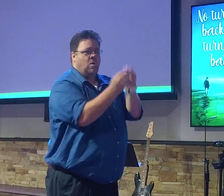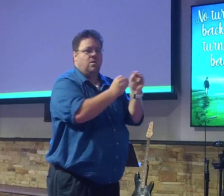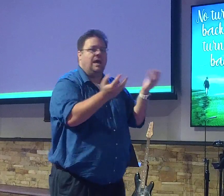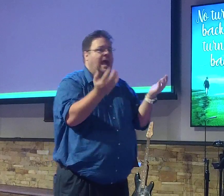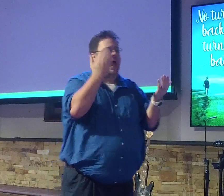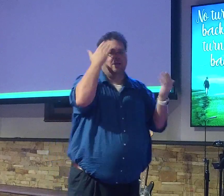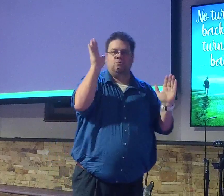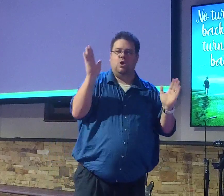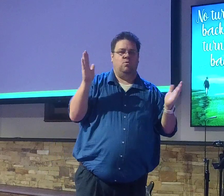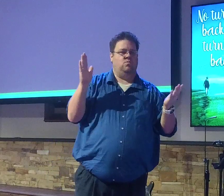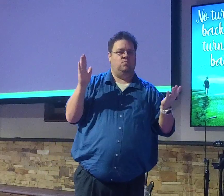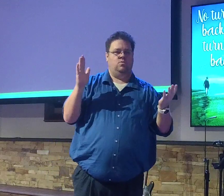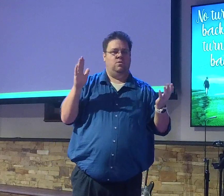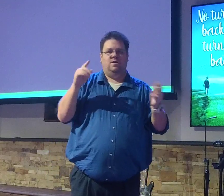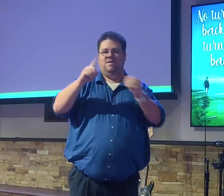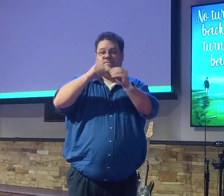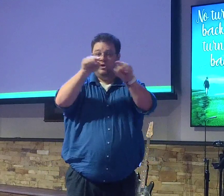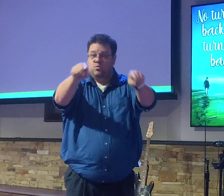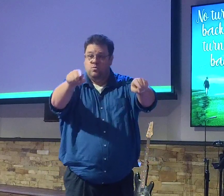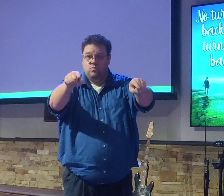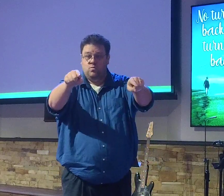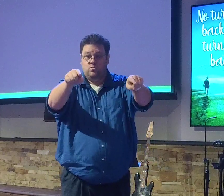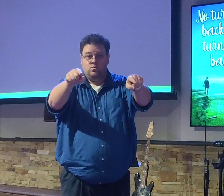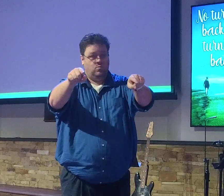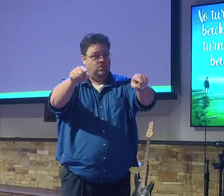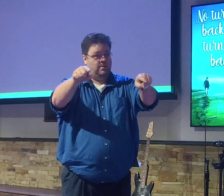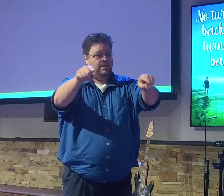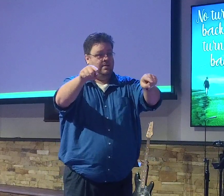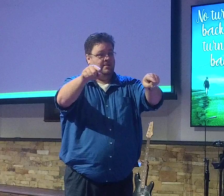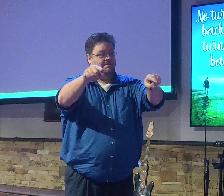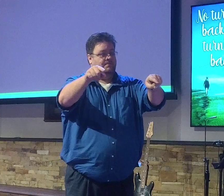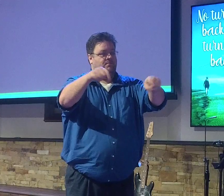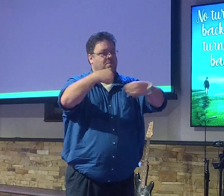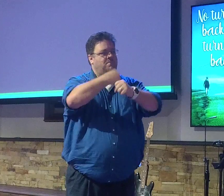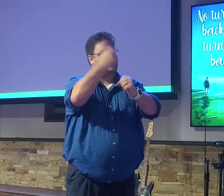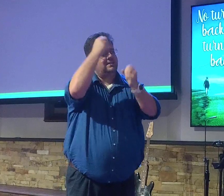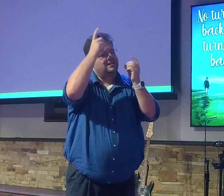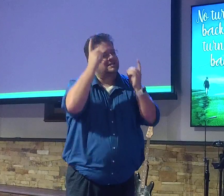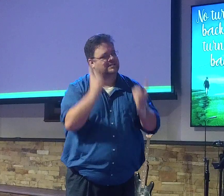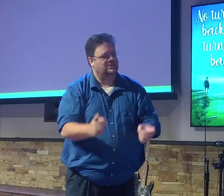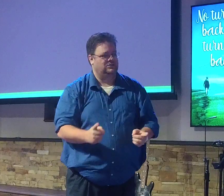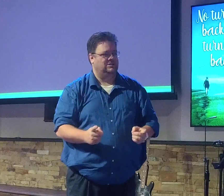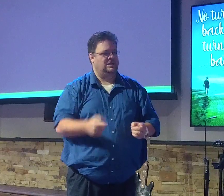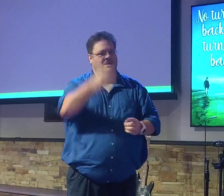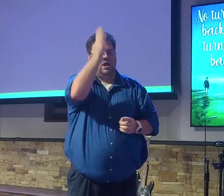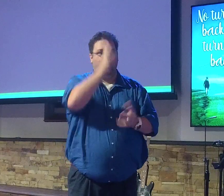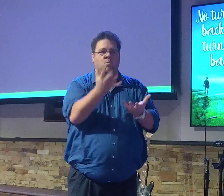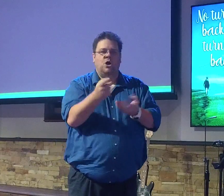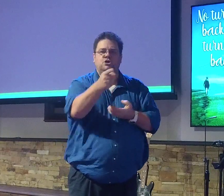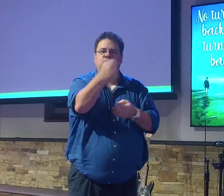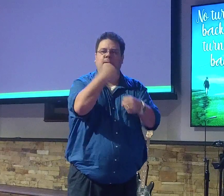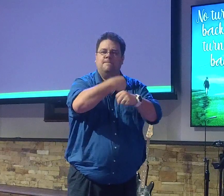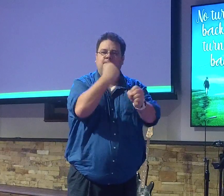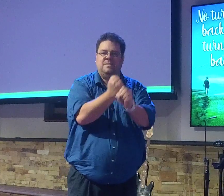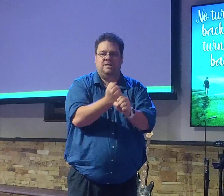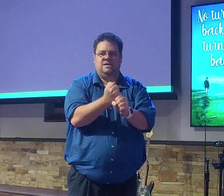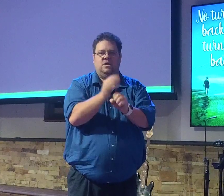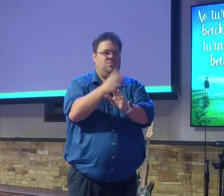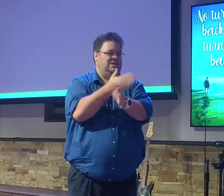know what it looks like for you. But let's make those decisions that God wants us to make. We're going to sing again here in a moment with